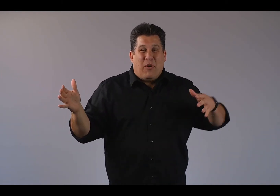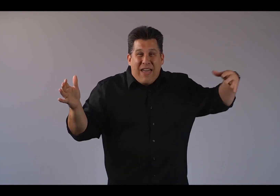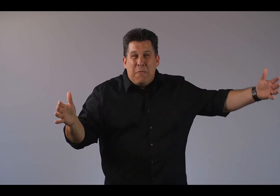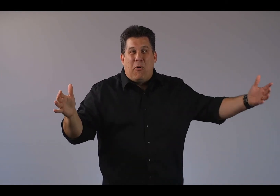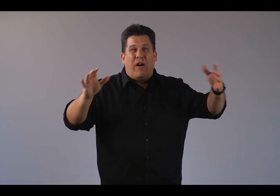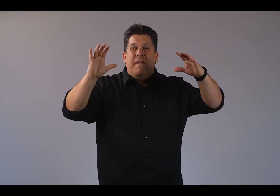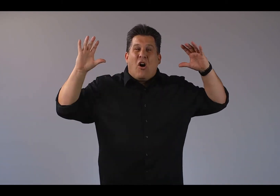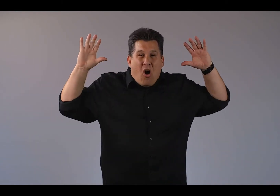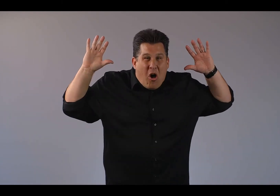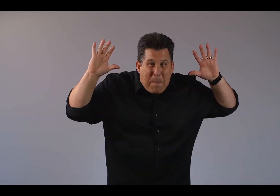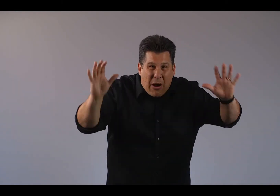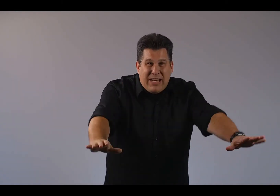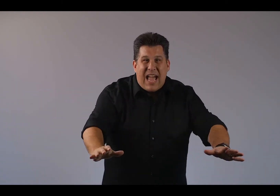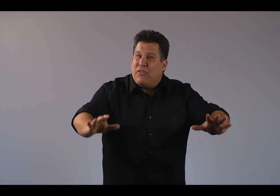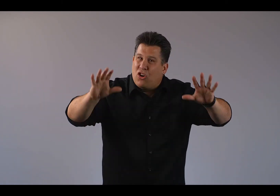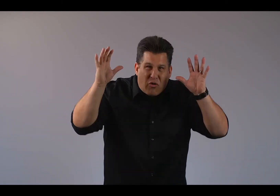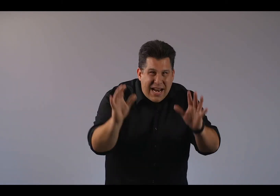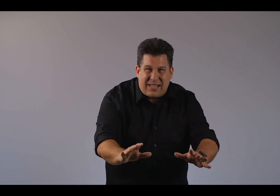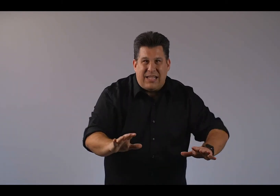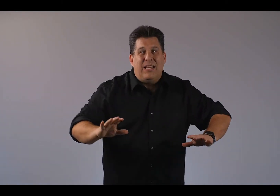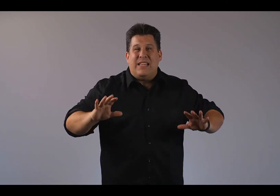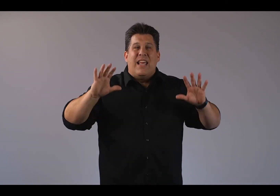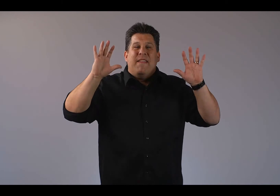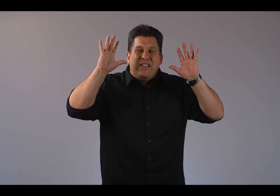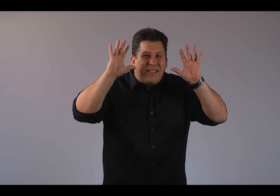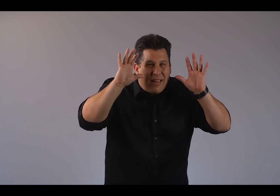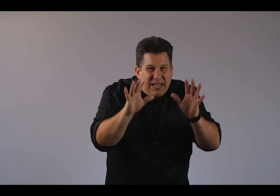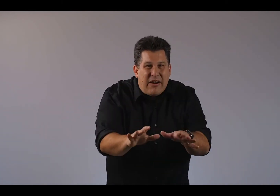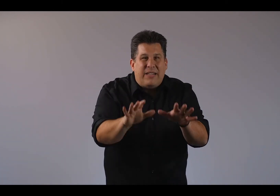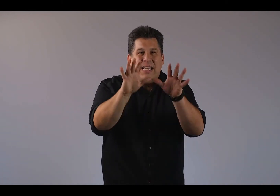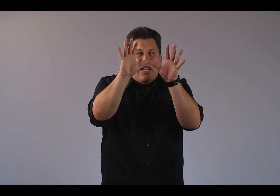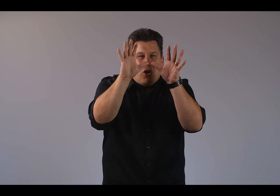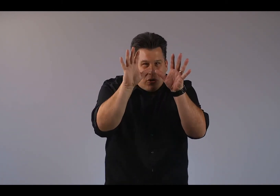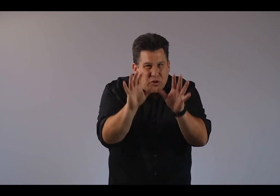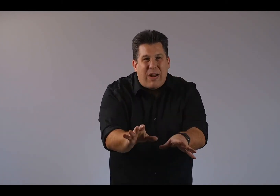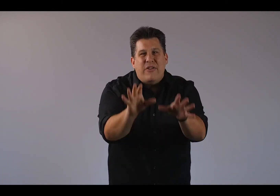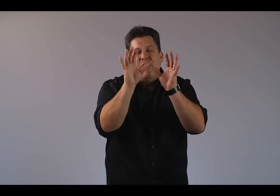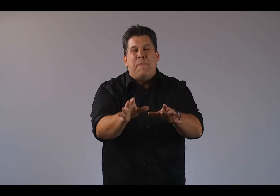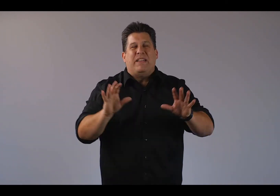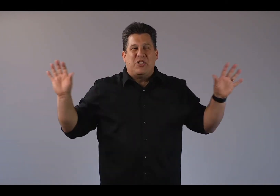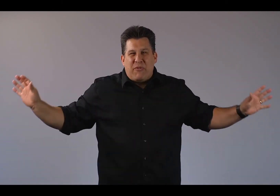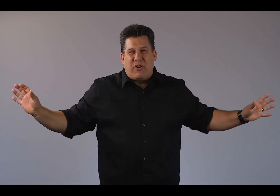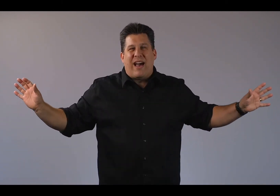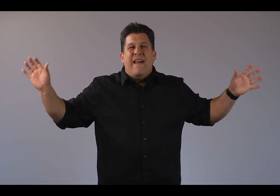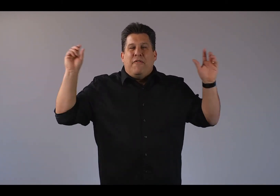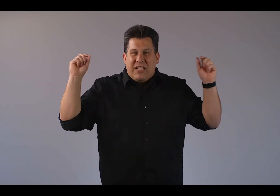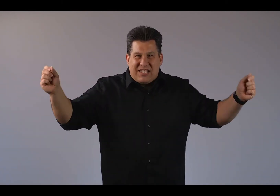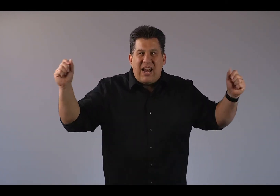and the poor all bowing down, the greatest to the least, in solidarity and total surrender and repentance before God for the state of